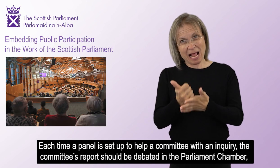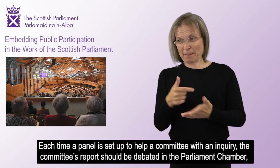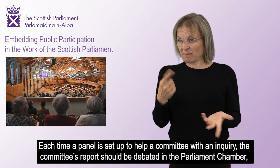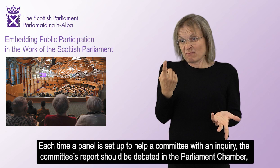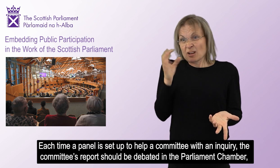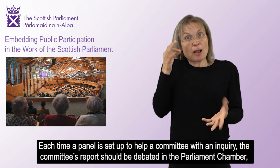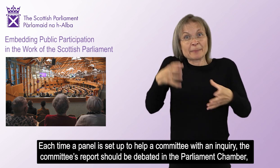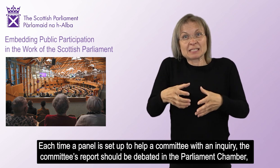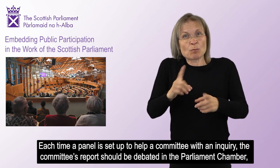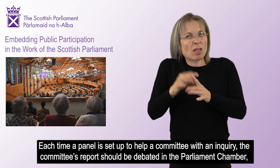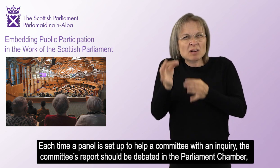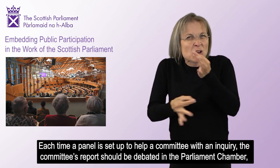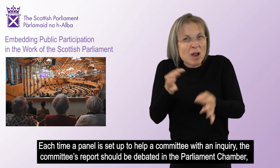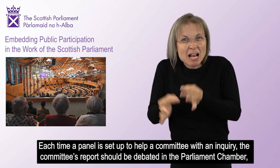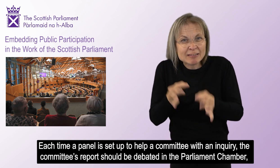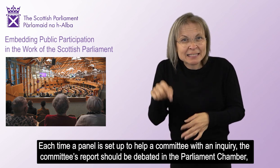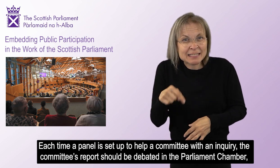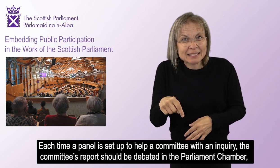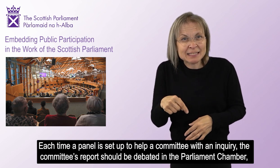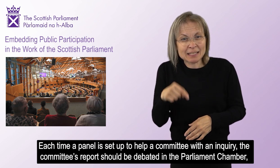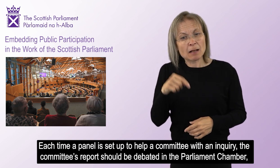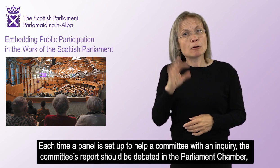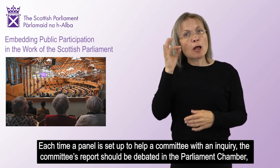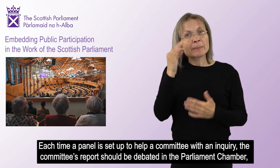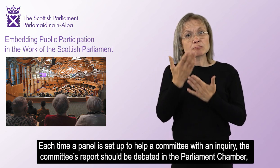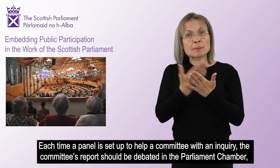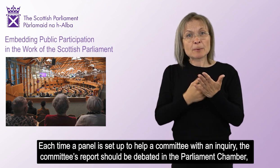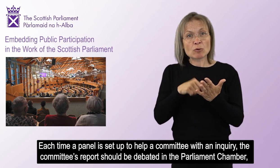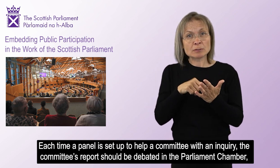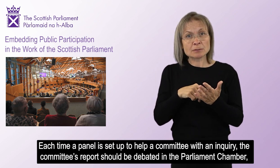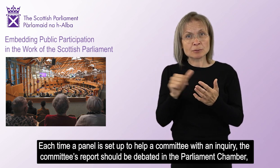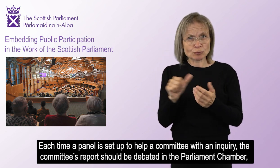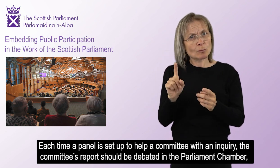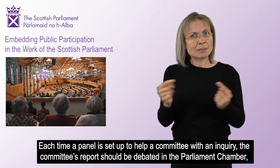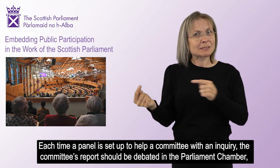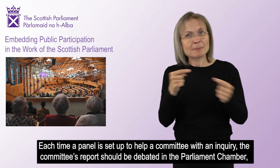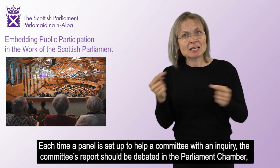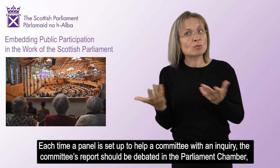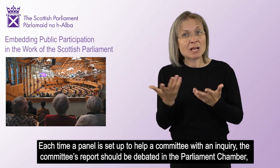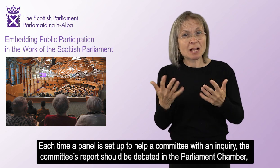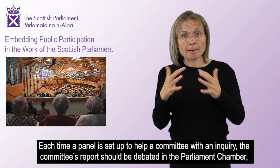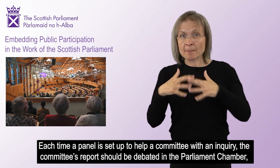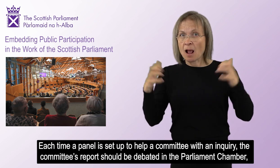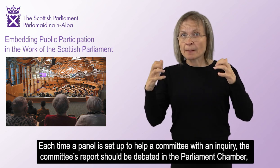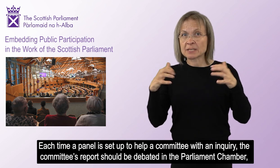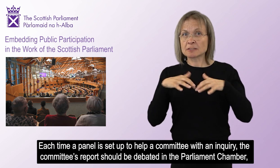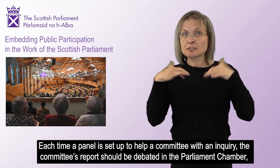Each time a panel is set up to help a committee with an inquiry, the committee's report should be debated in the Parliament Chamber,